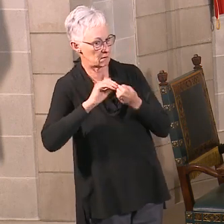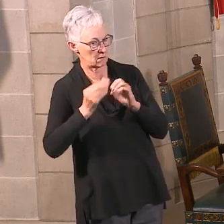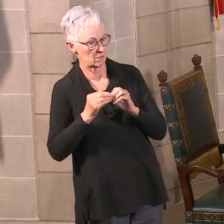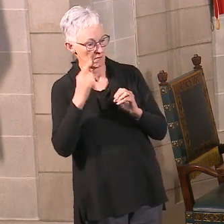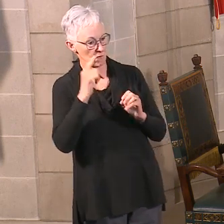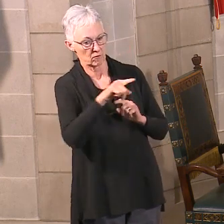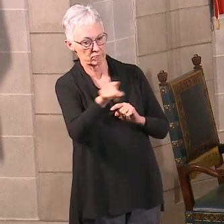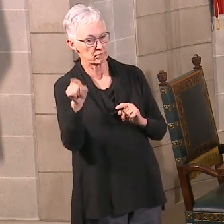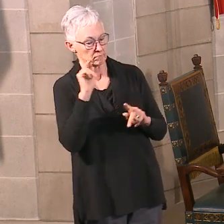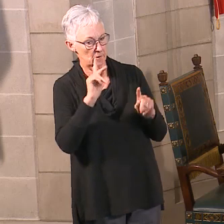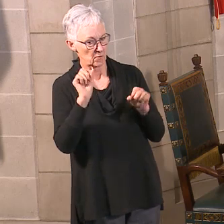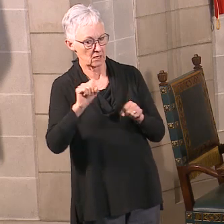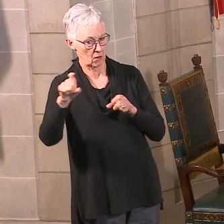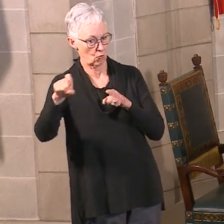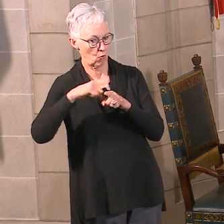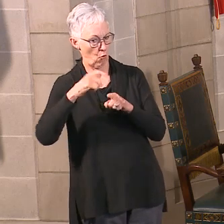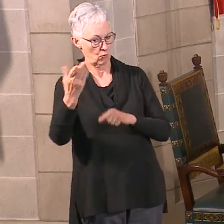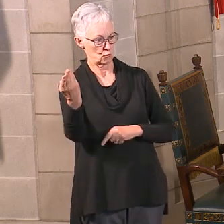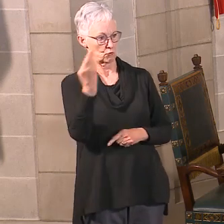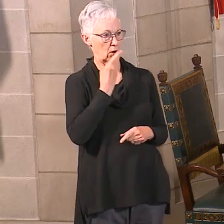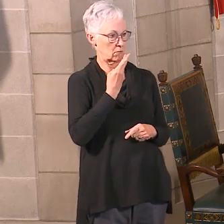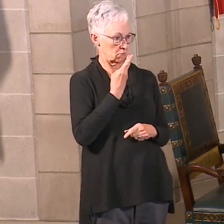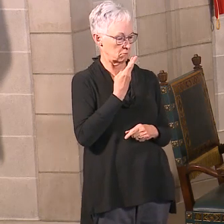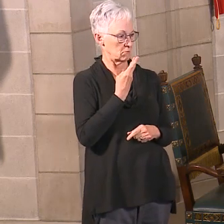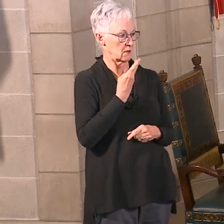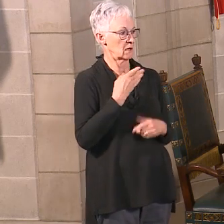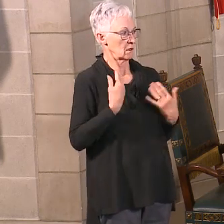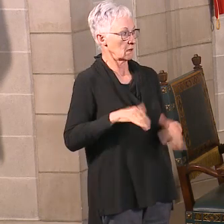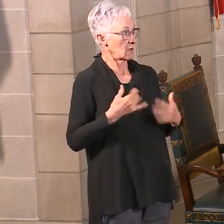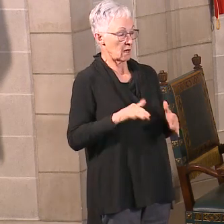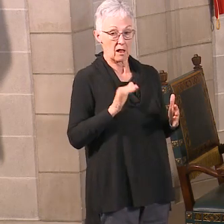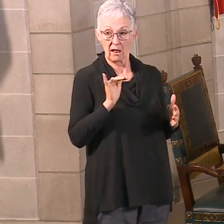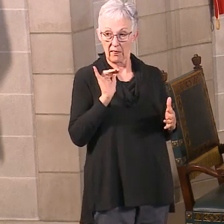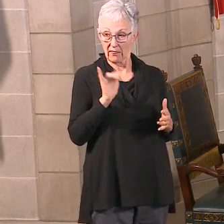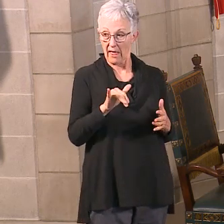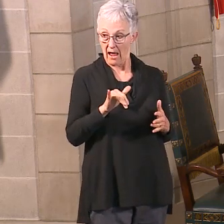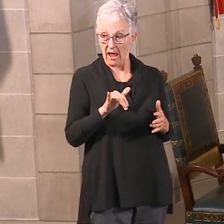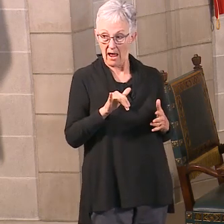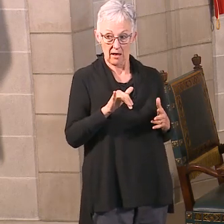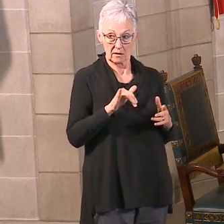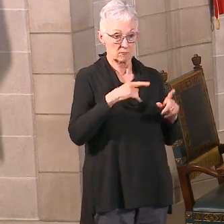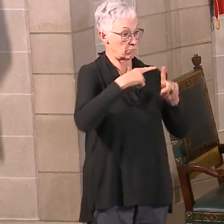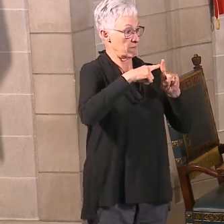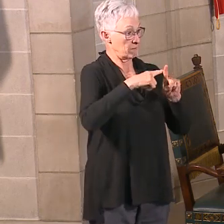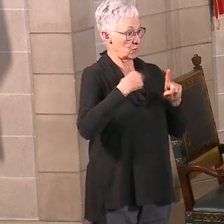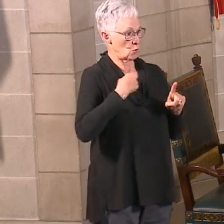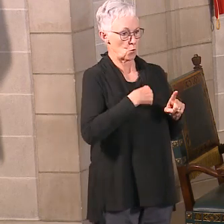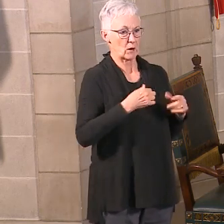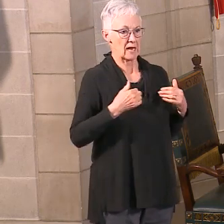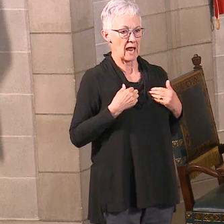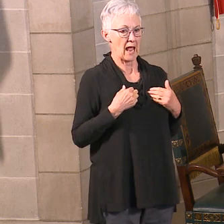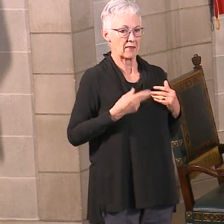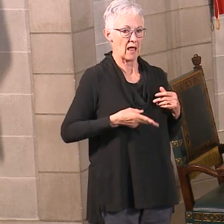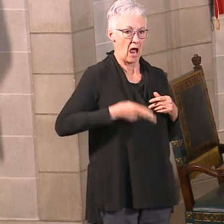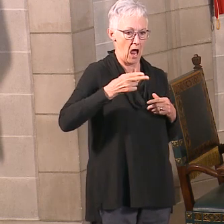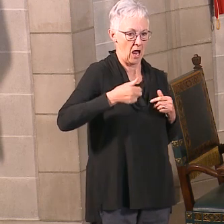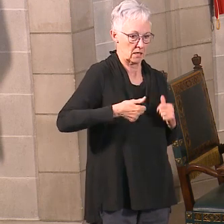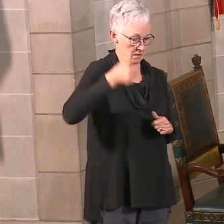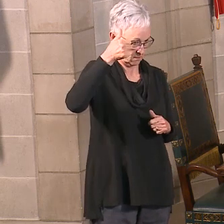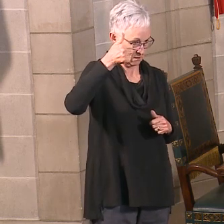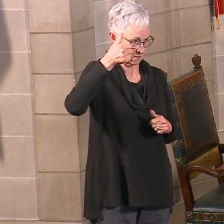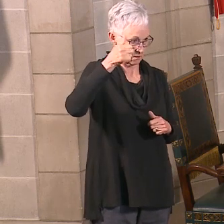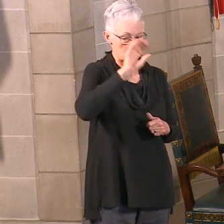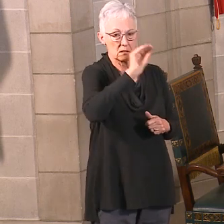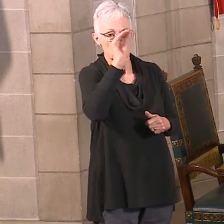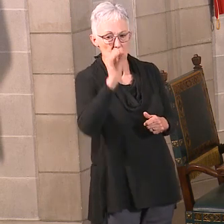off in that we have the highest percentage of payroll being covered under that PPP